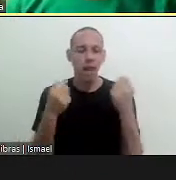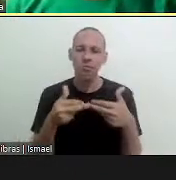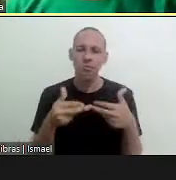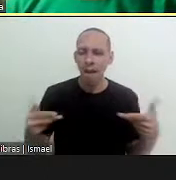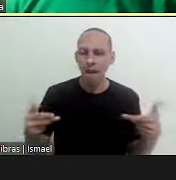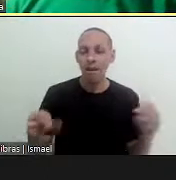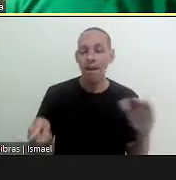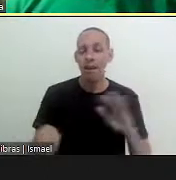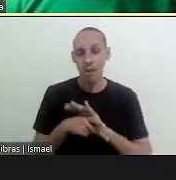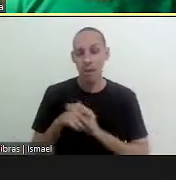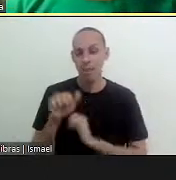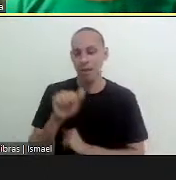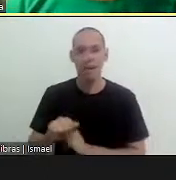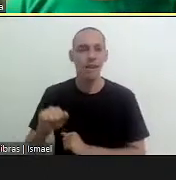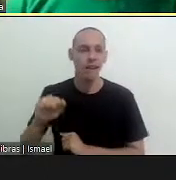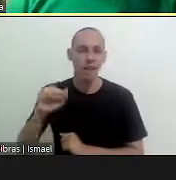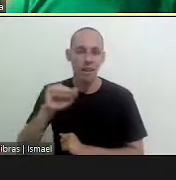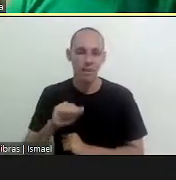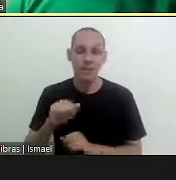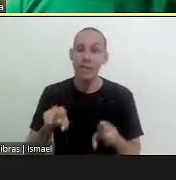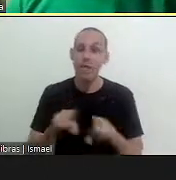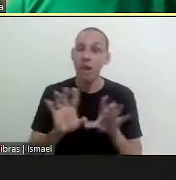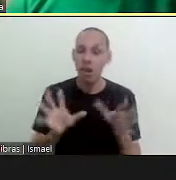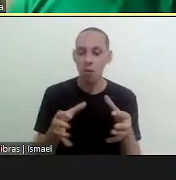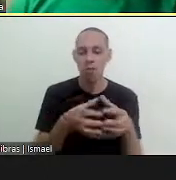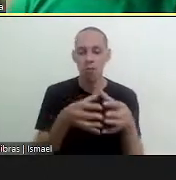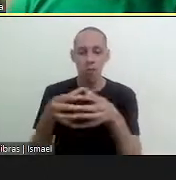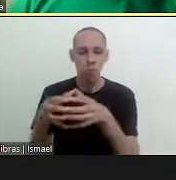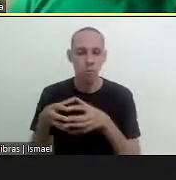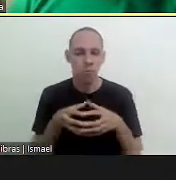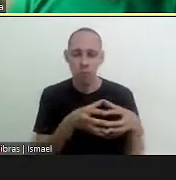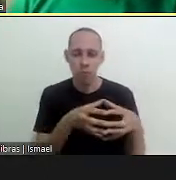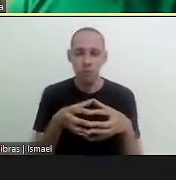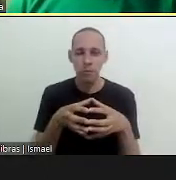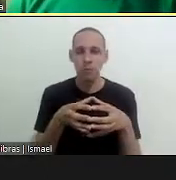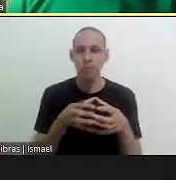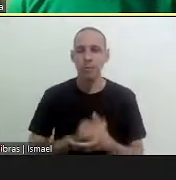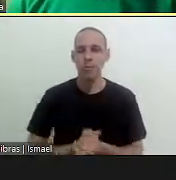roles of power of association of the collective